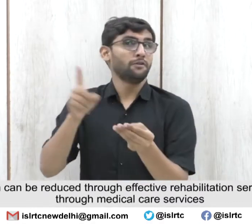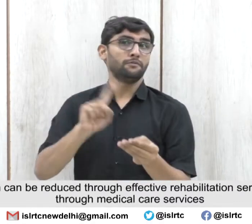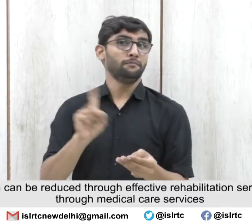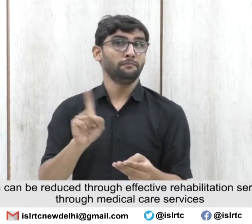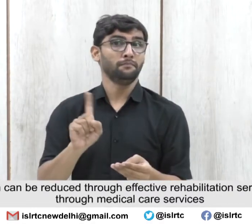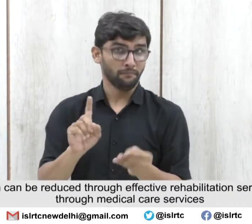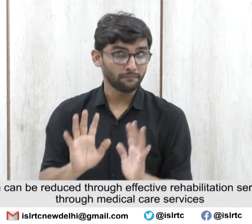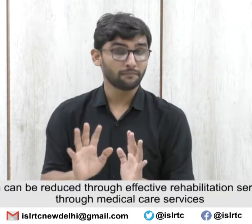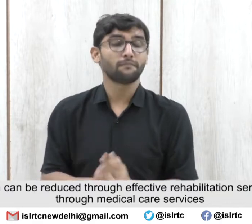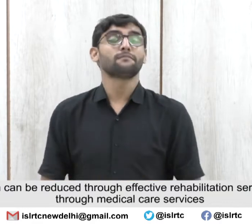services.